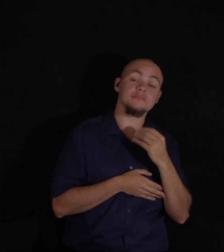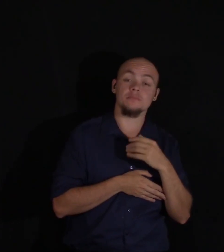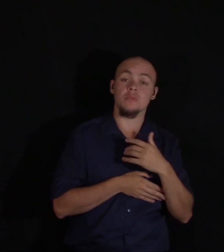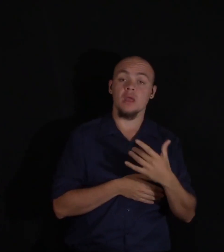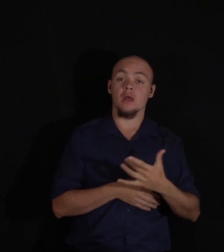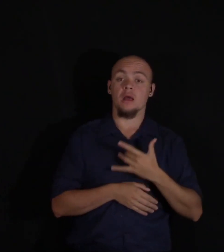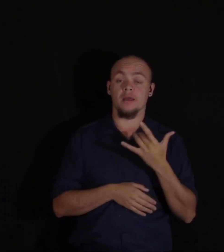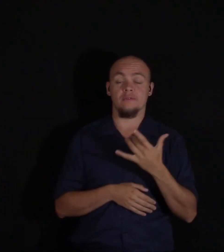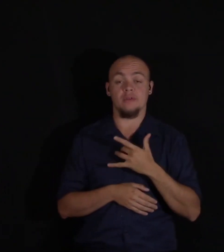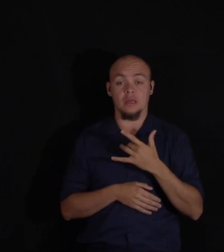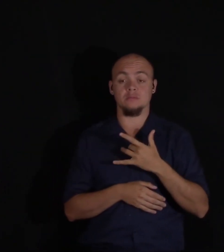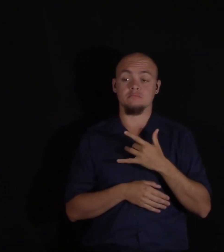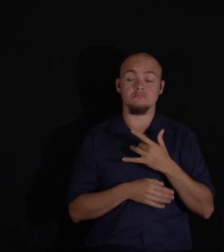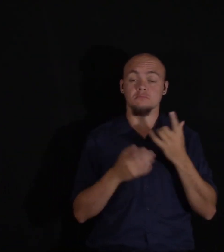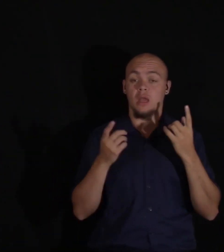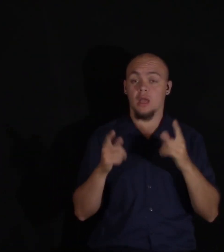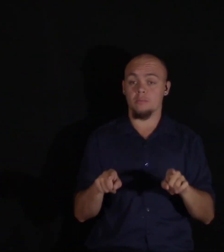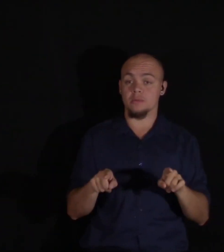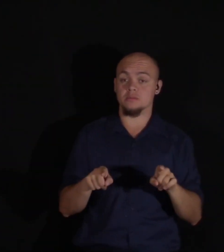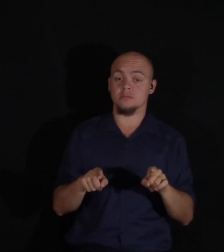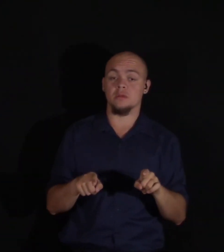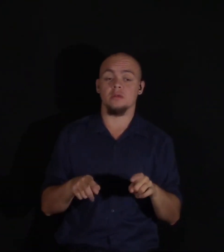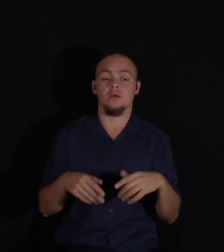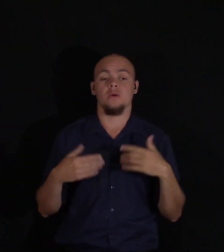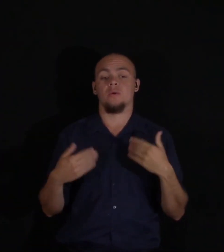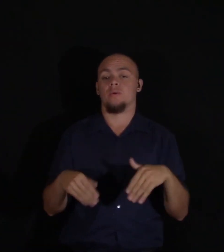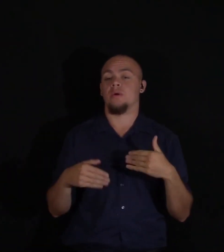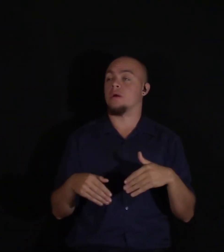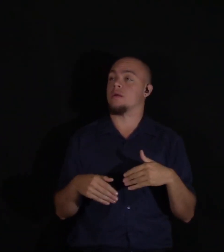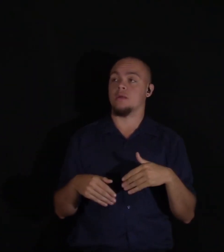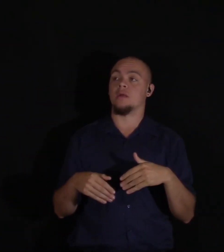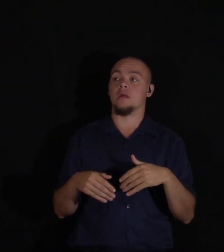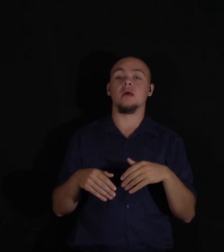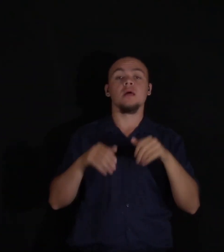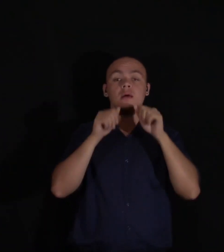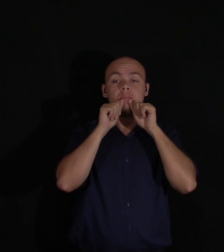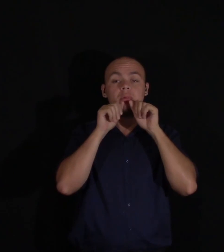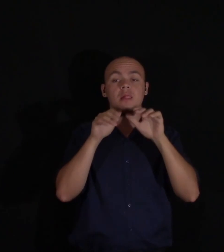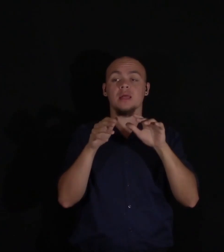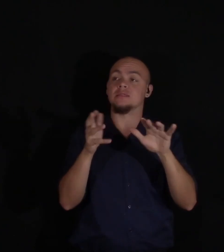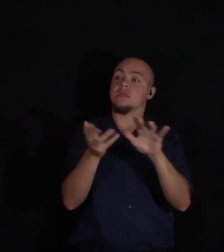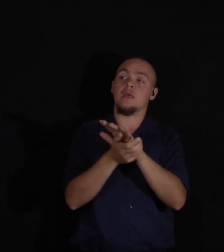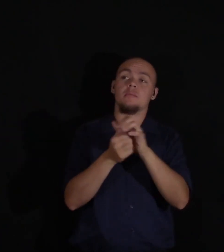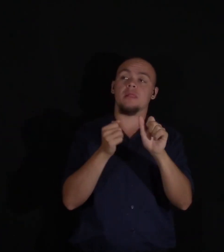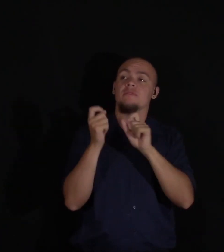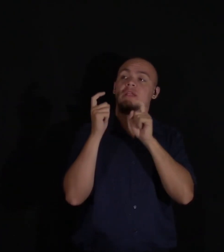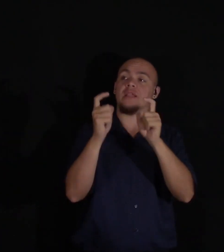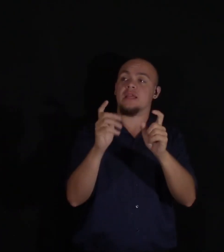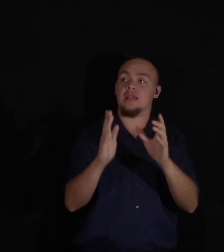as it came, and blessed the giver of oblivion. End of section 11